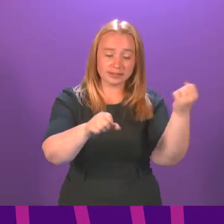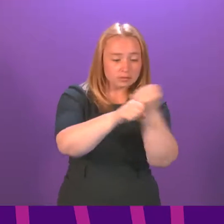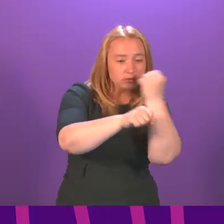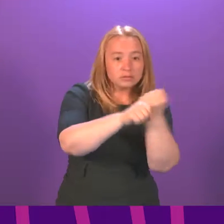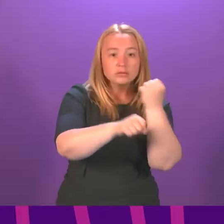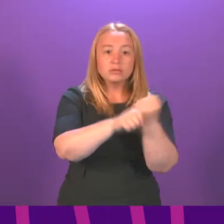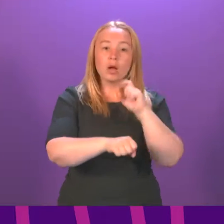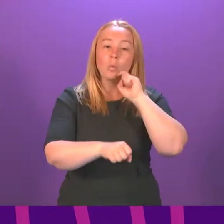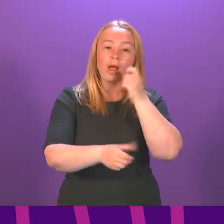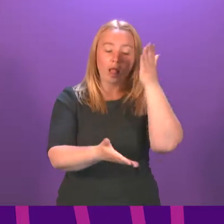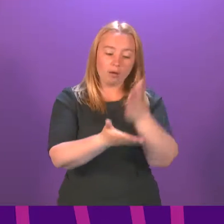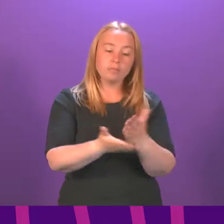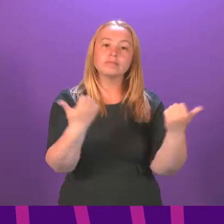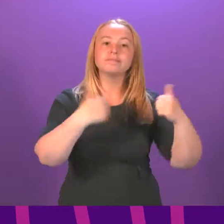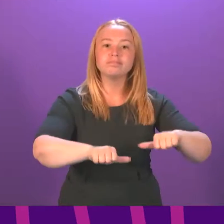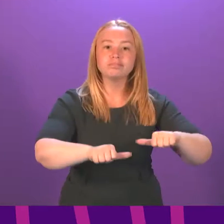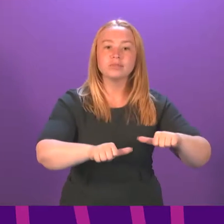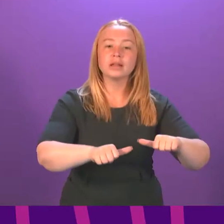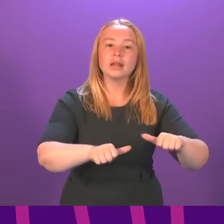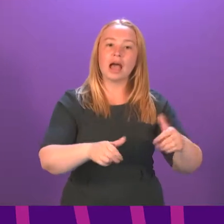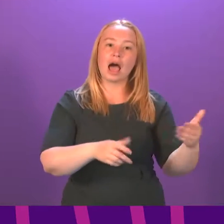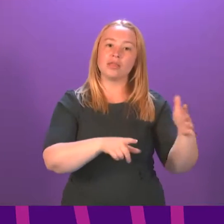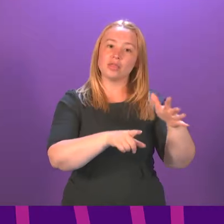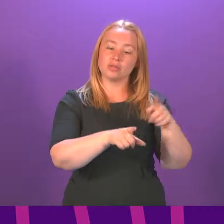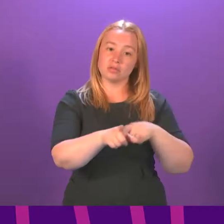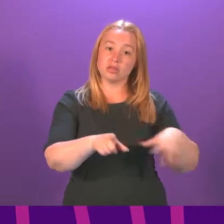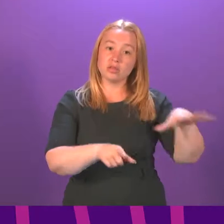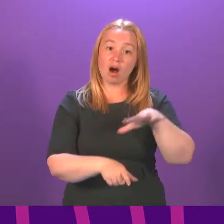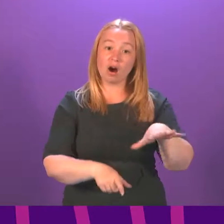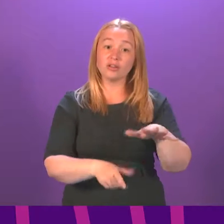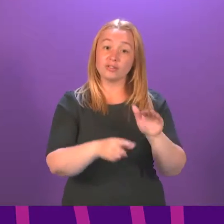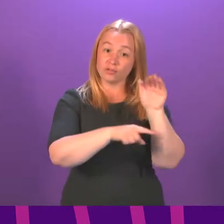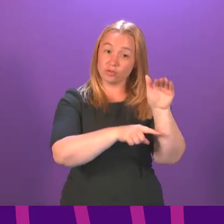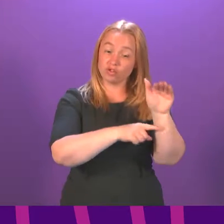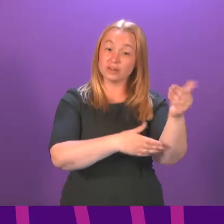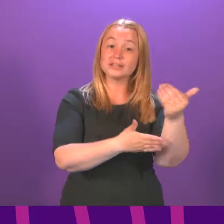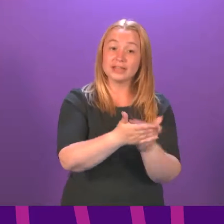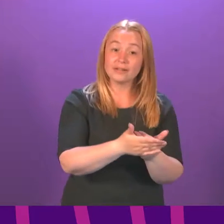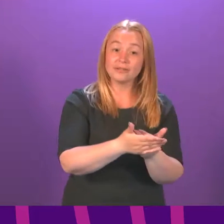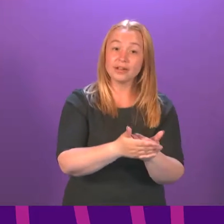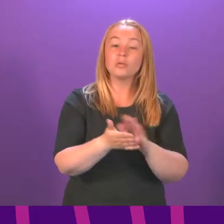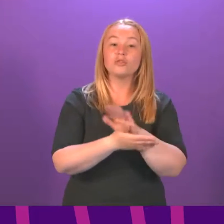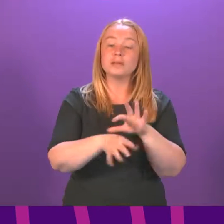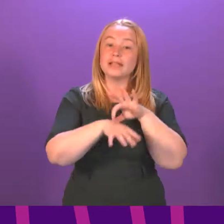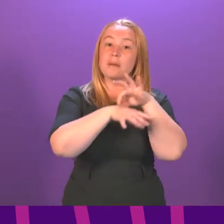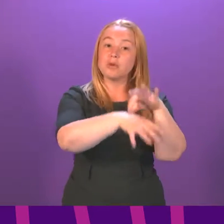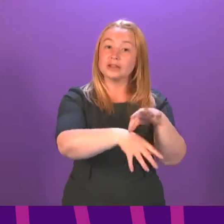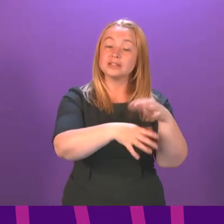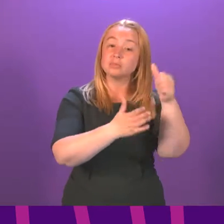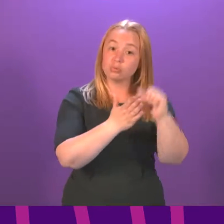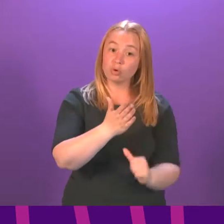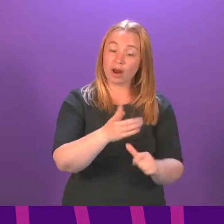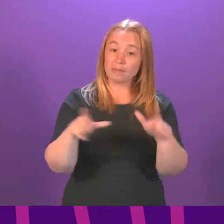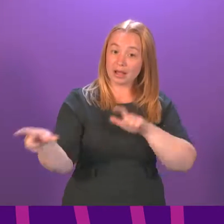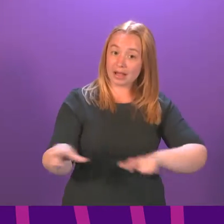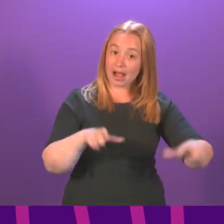be completed and secured a future for the yard. That future includes the continuation of an apprentice programme, crucial to the